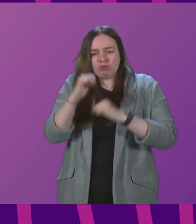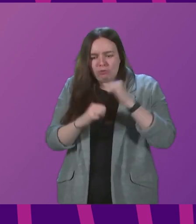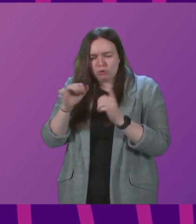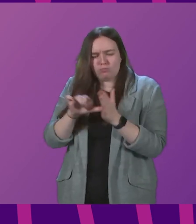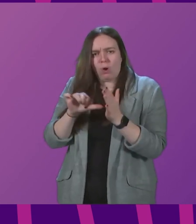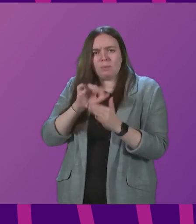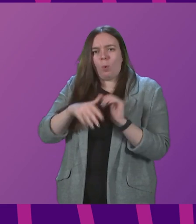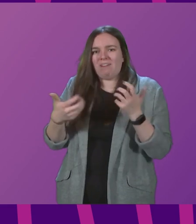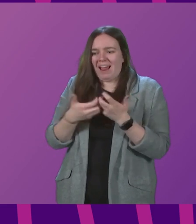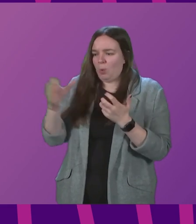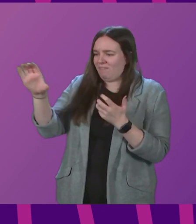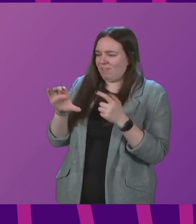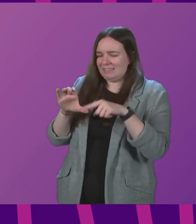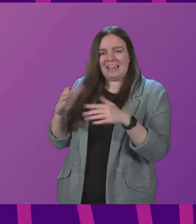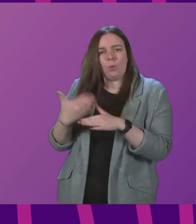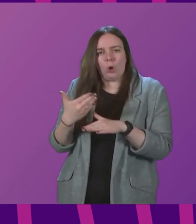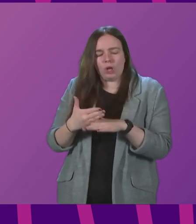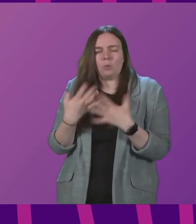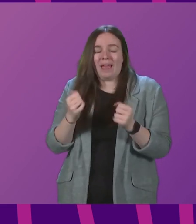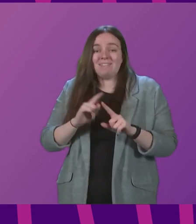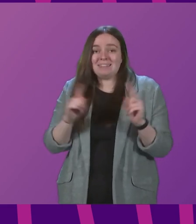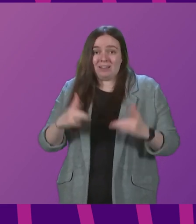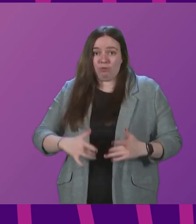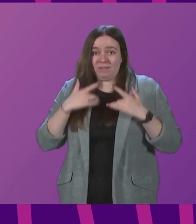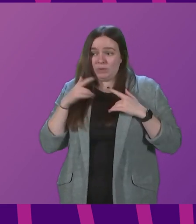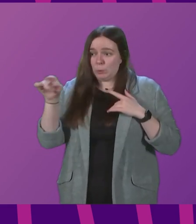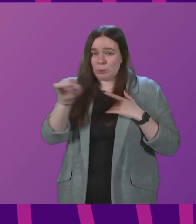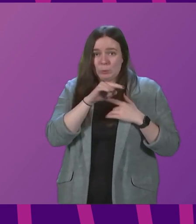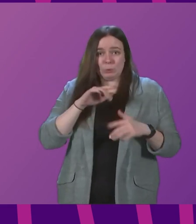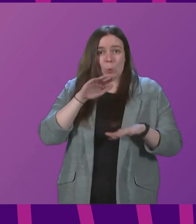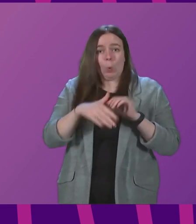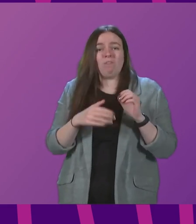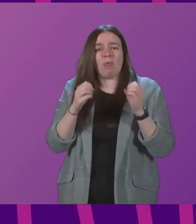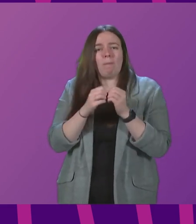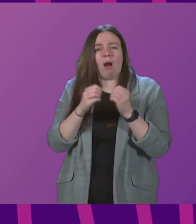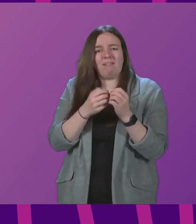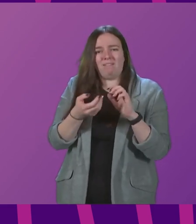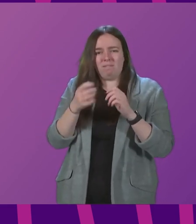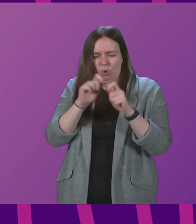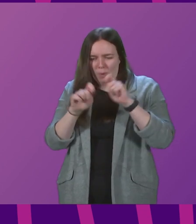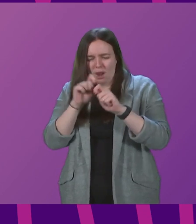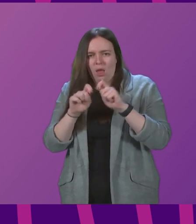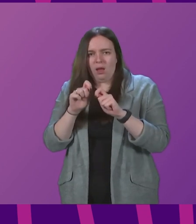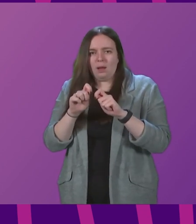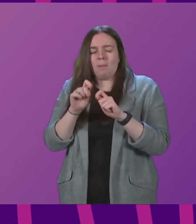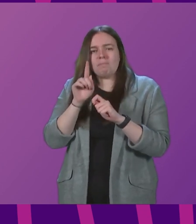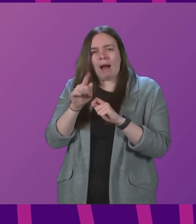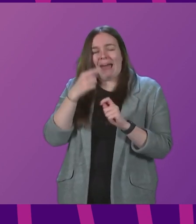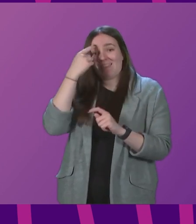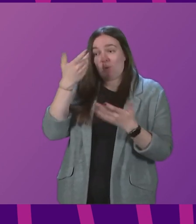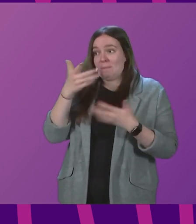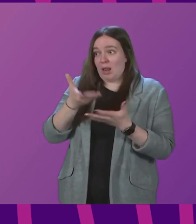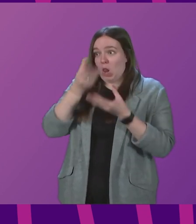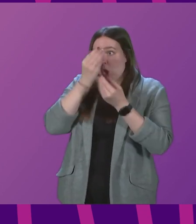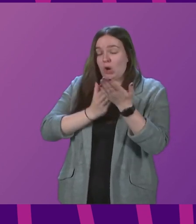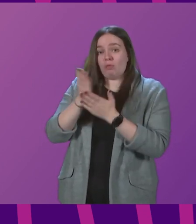our funding arrangements work. We have different views across this chamber on the Barnet formula and I'll leave those to one side. But I think what we've learned during a